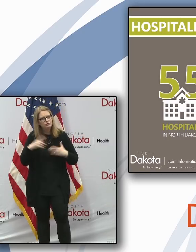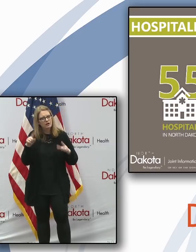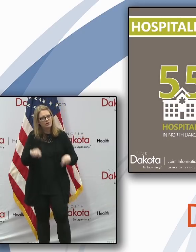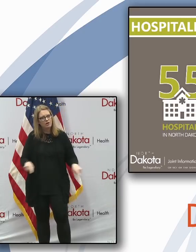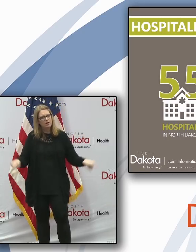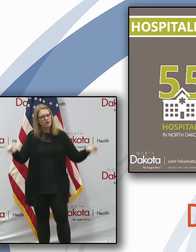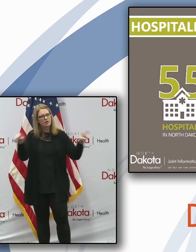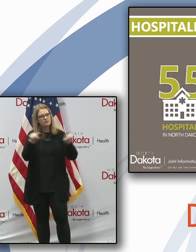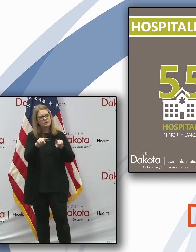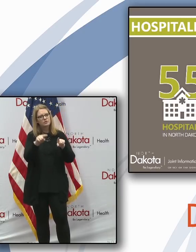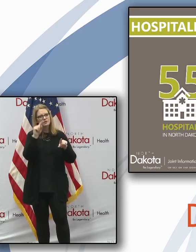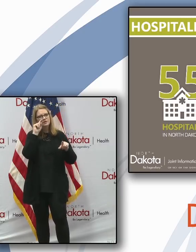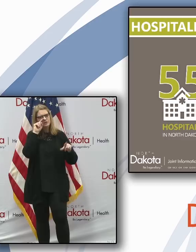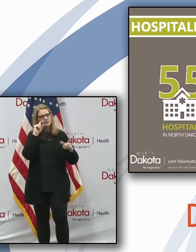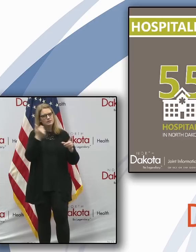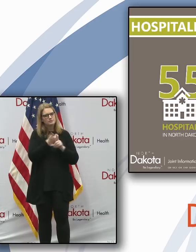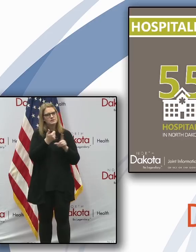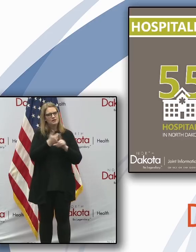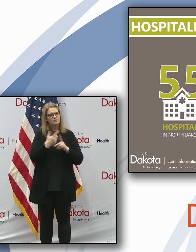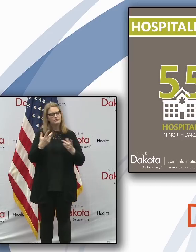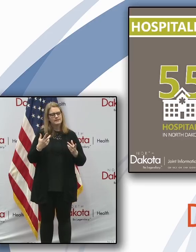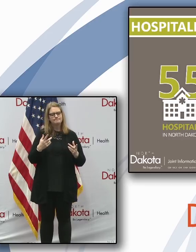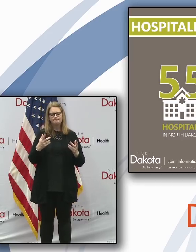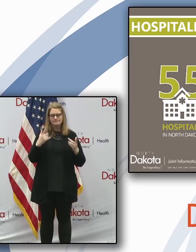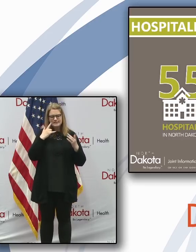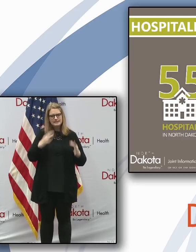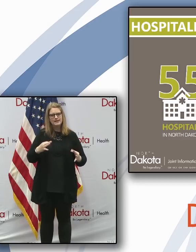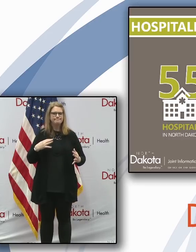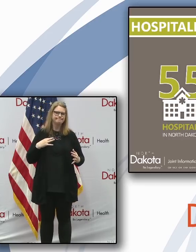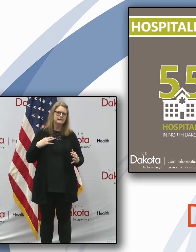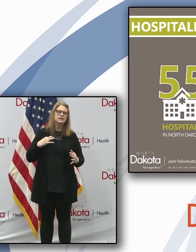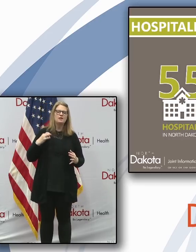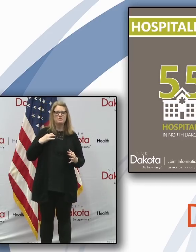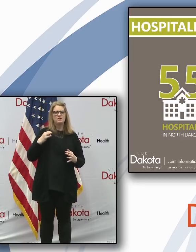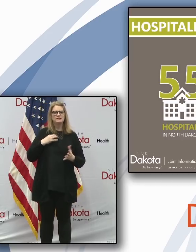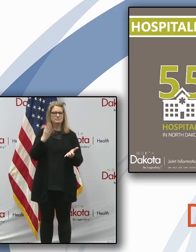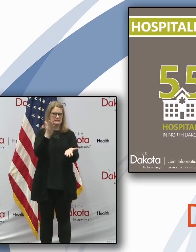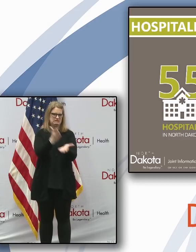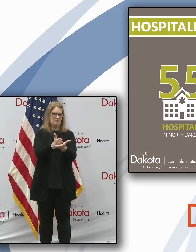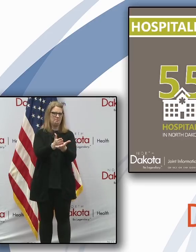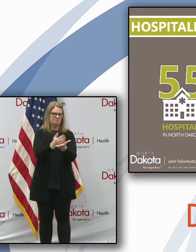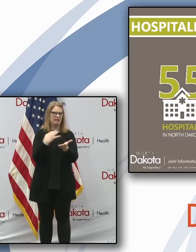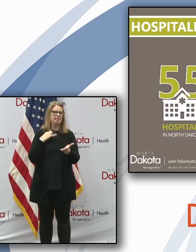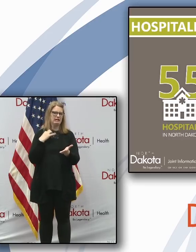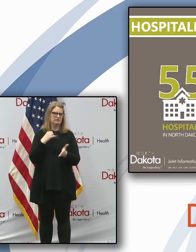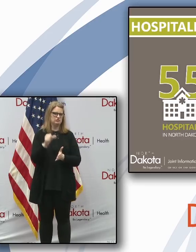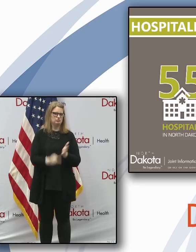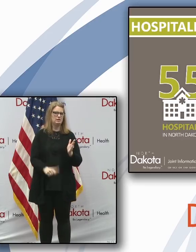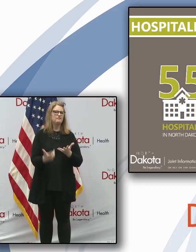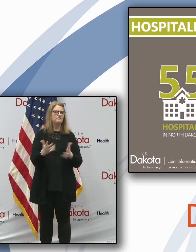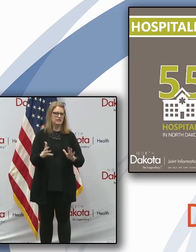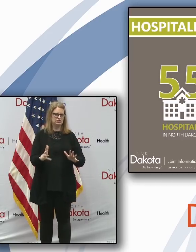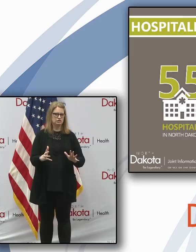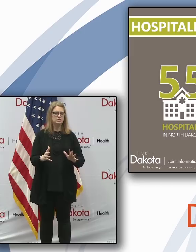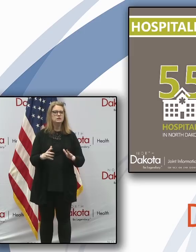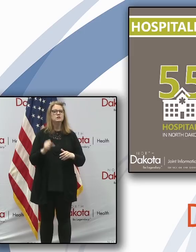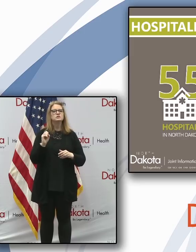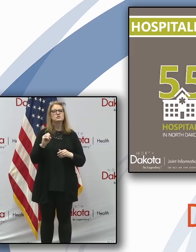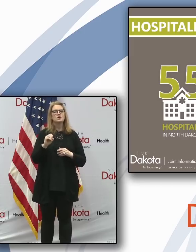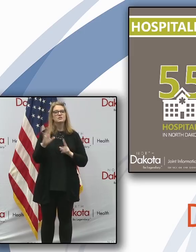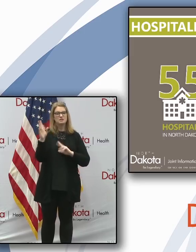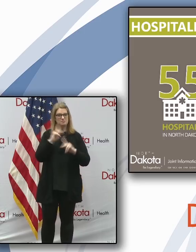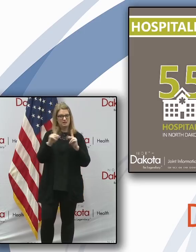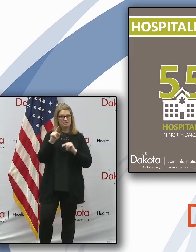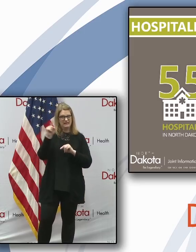of them have voluntarily stopped doing elective surgery. They've drawn down their occupancy counts